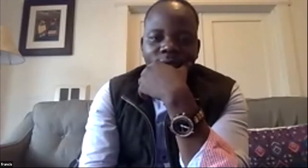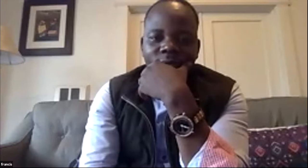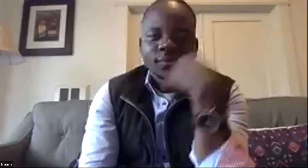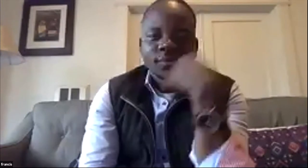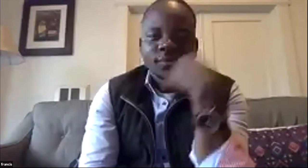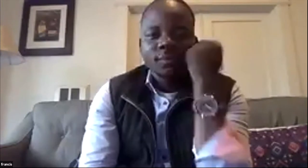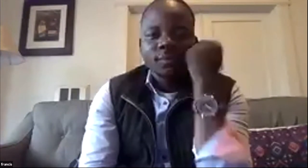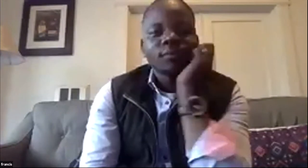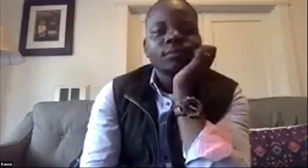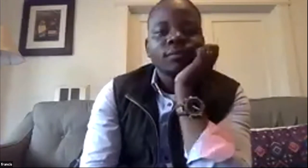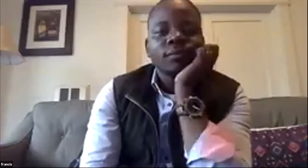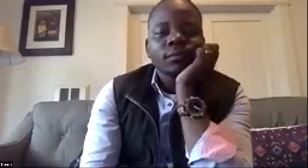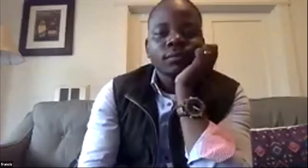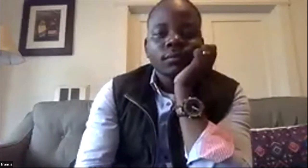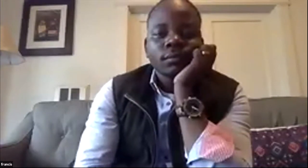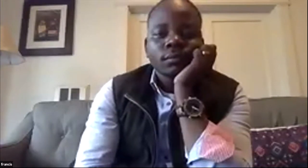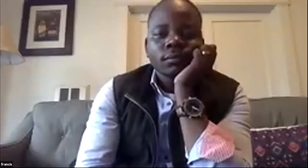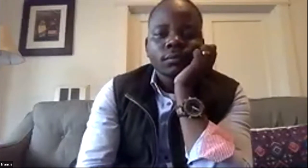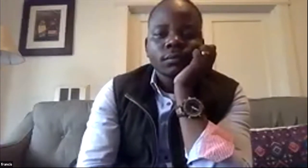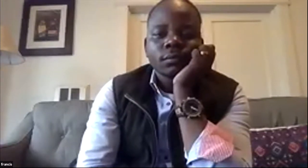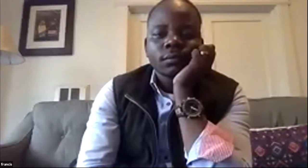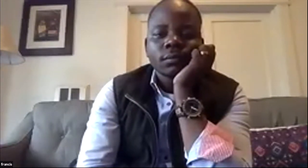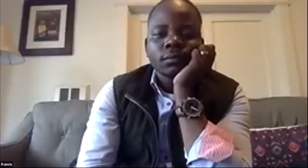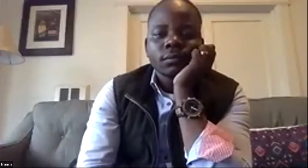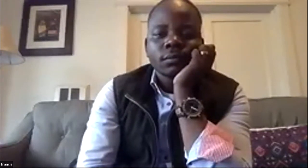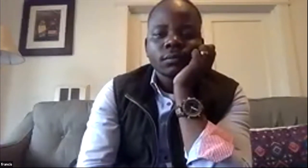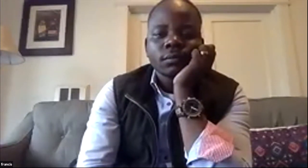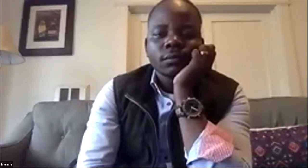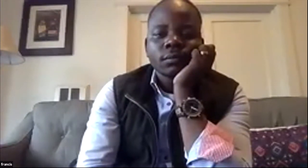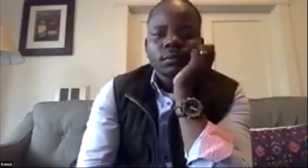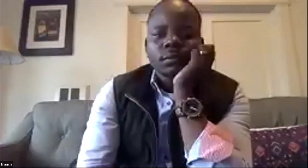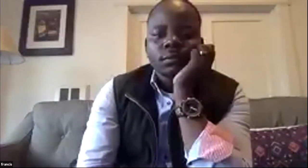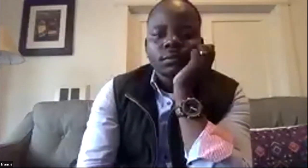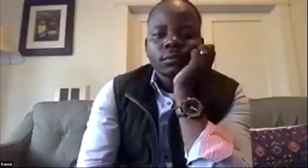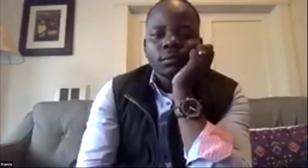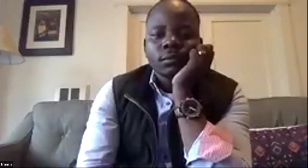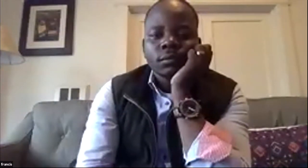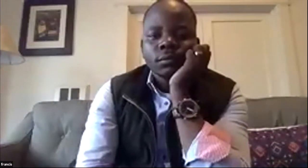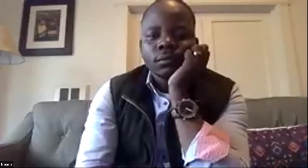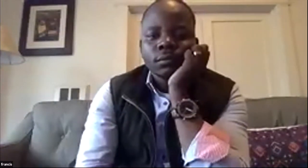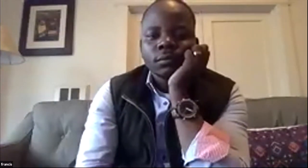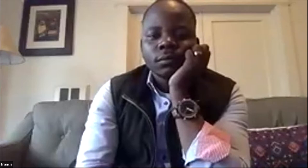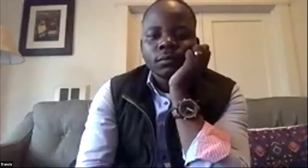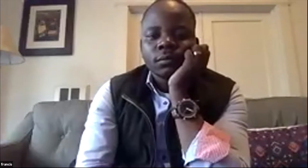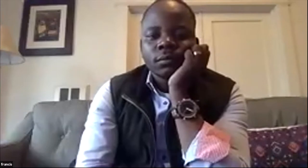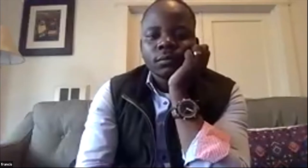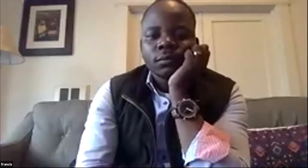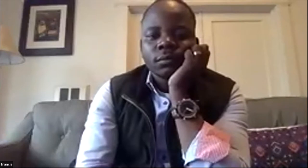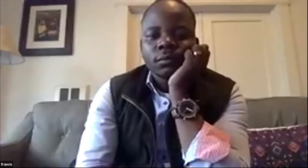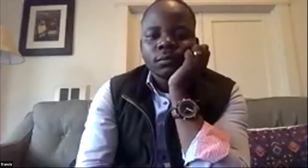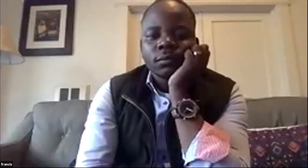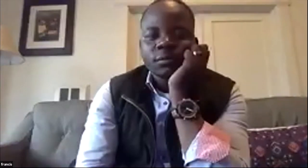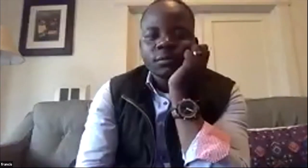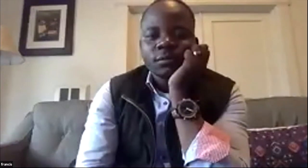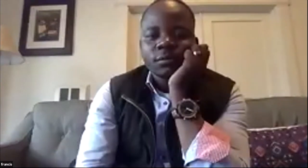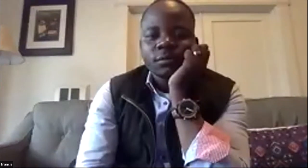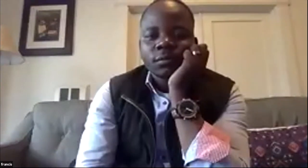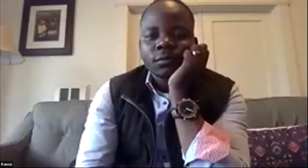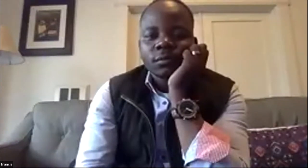situation and also it was it was just really uplifting for me to hear the vision that you're that you're